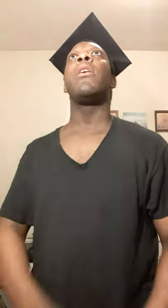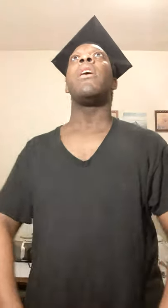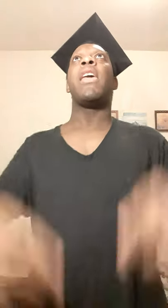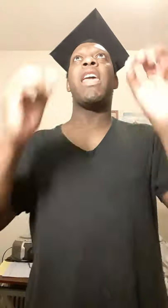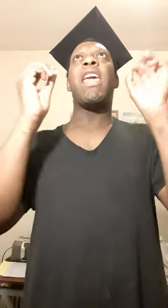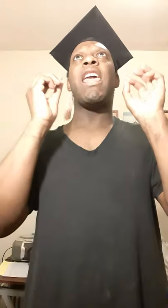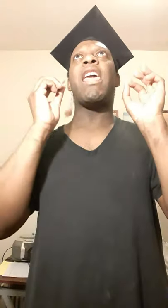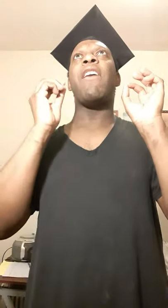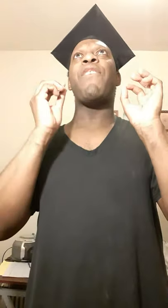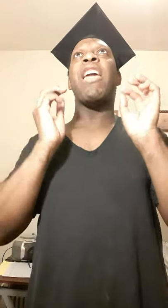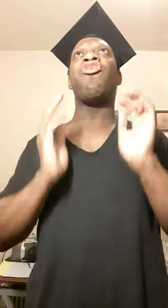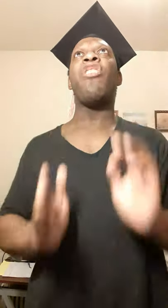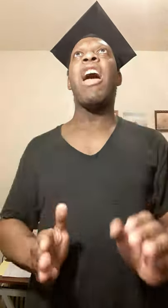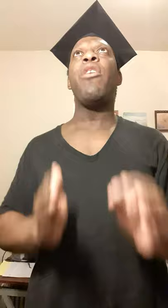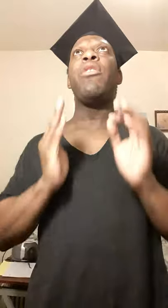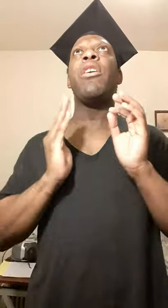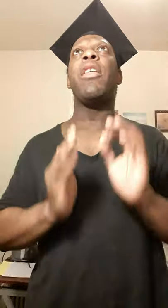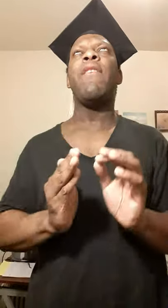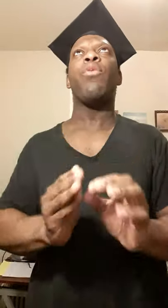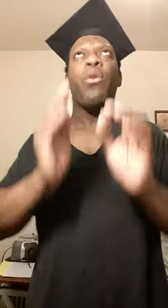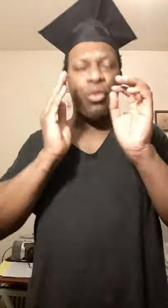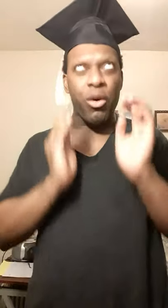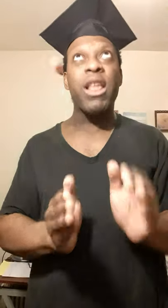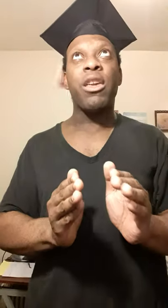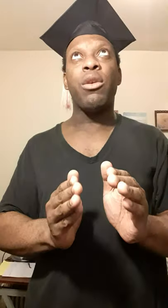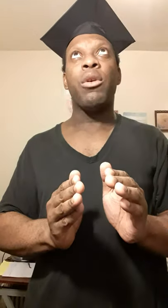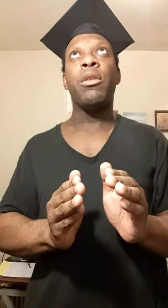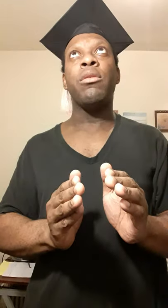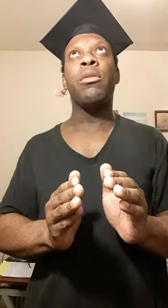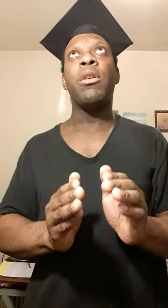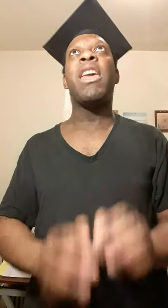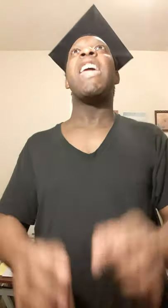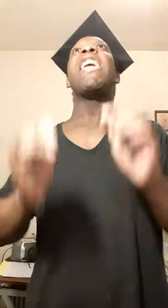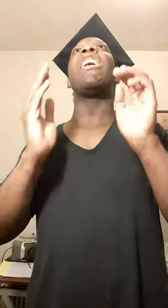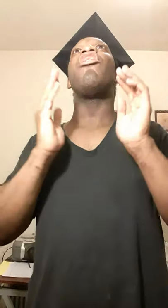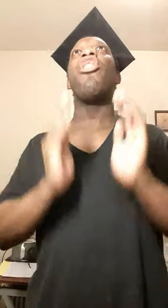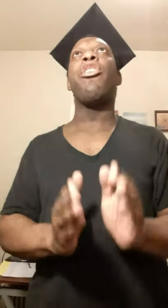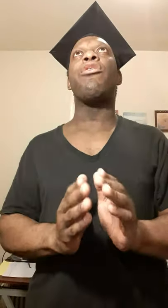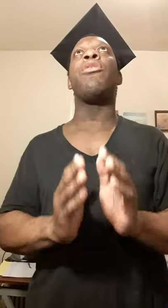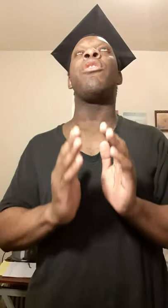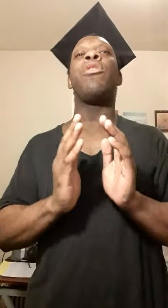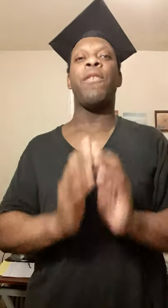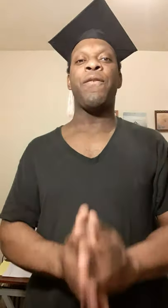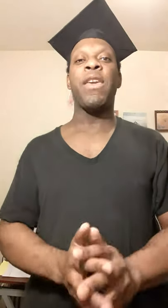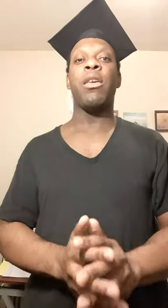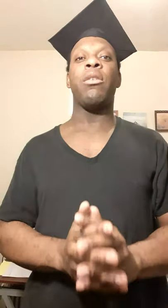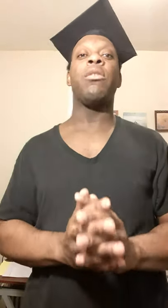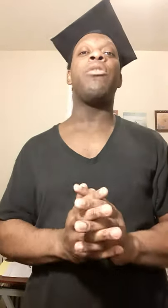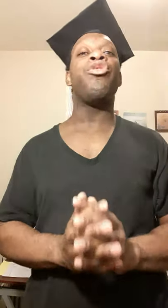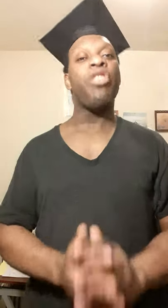If a child lives with ridicule, he learns to feel shy.